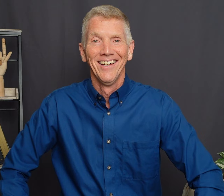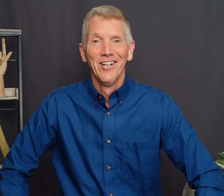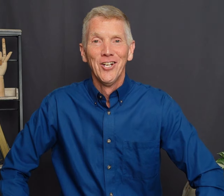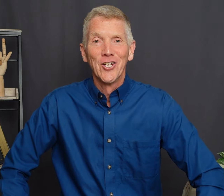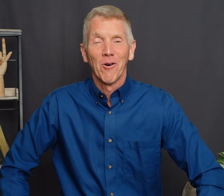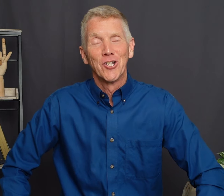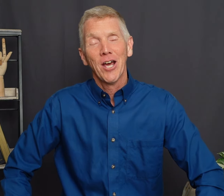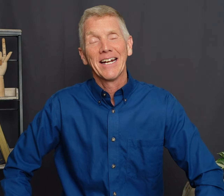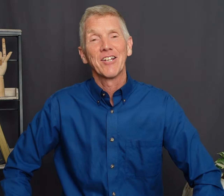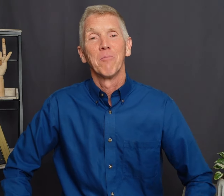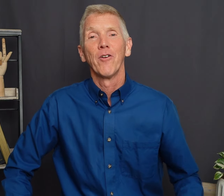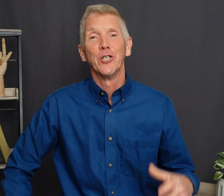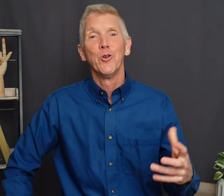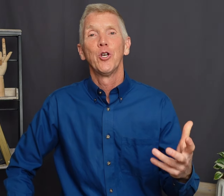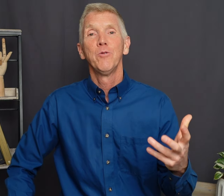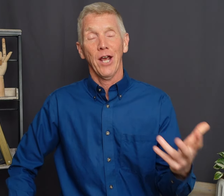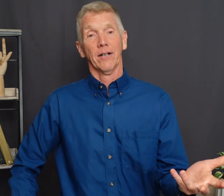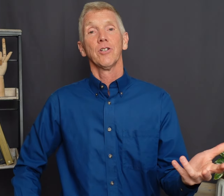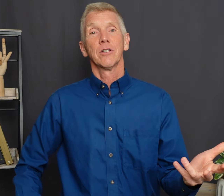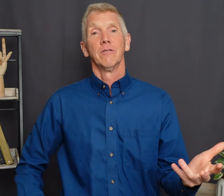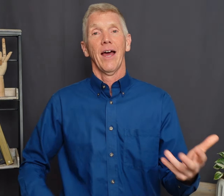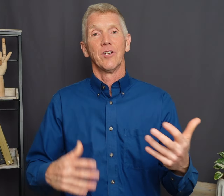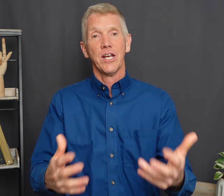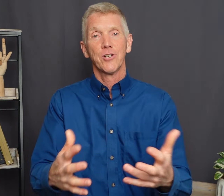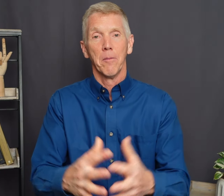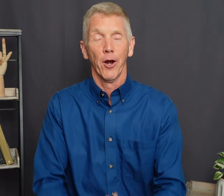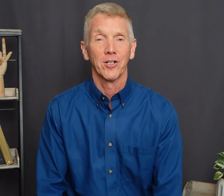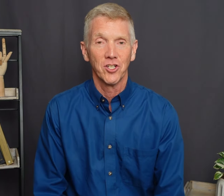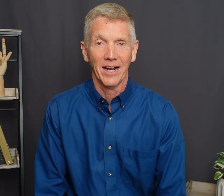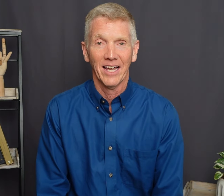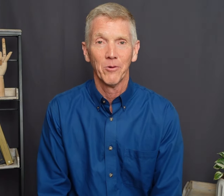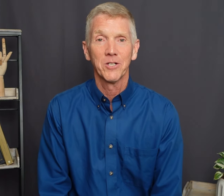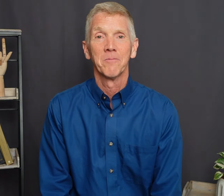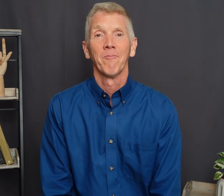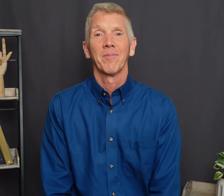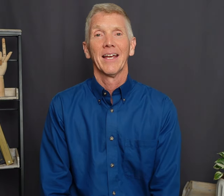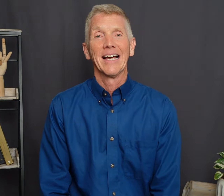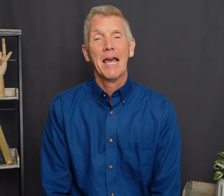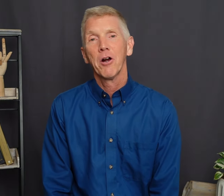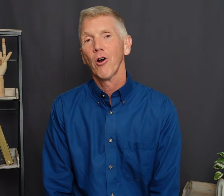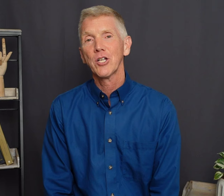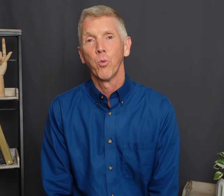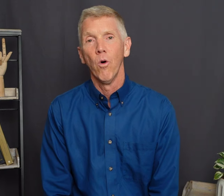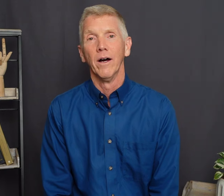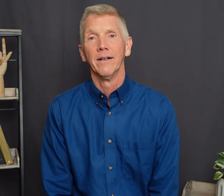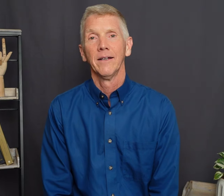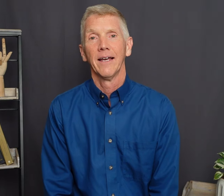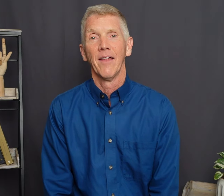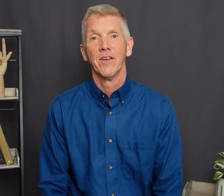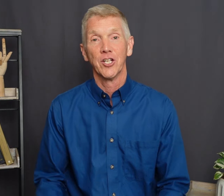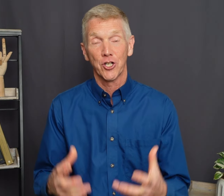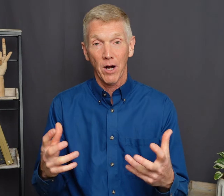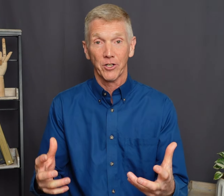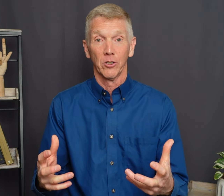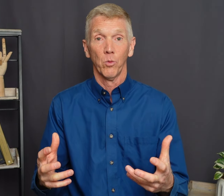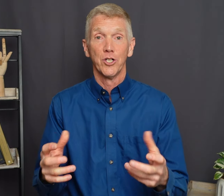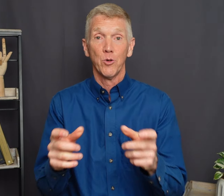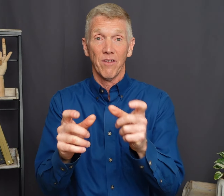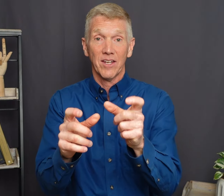So I was checking out some other YouTube channels that teach American Sign Language and I came across one and the instructor was using this